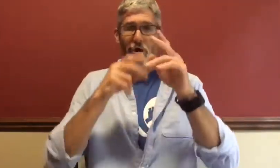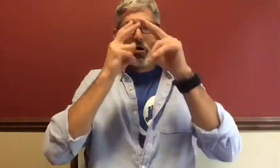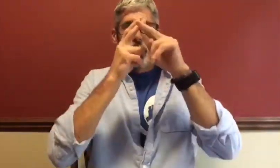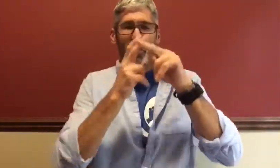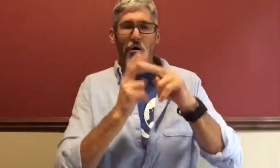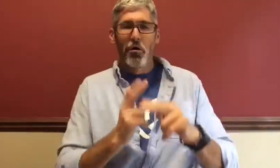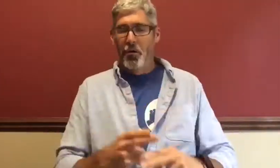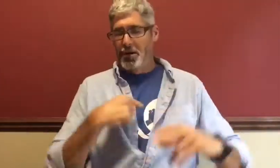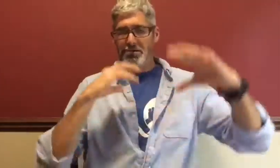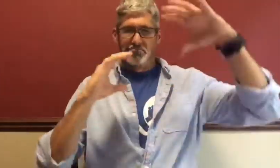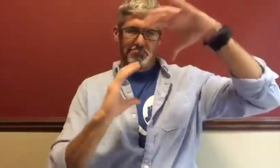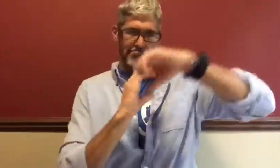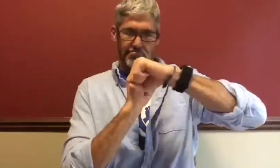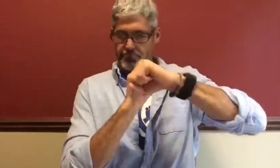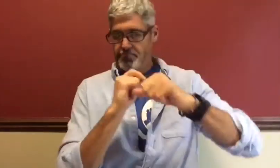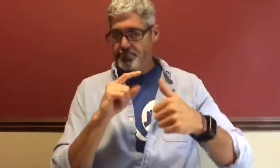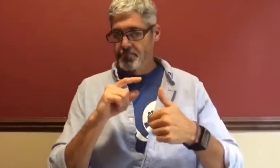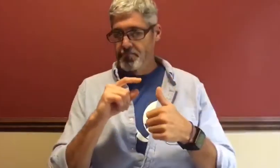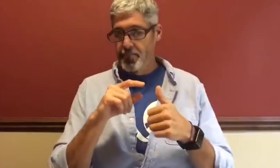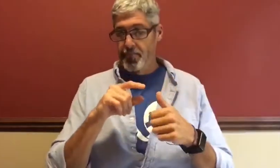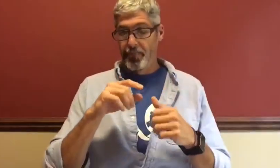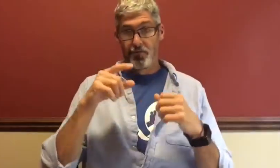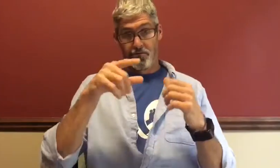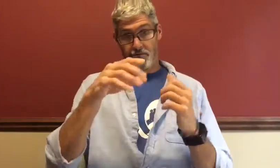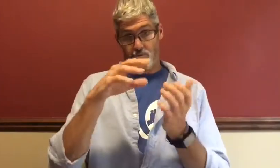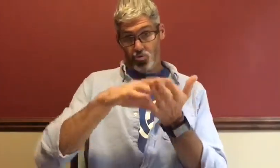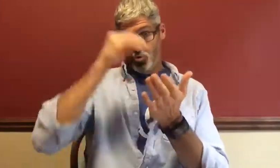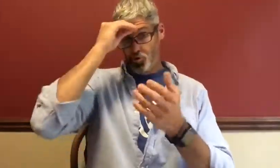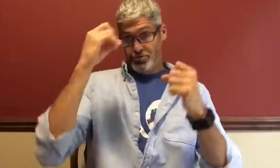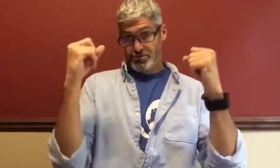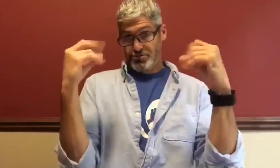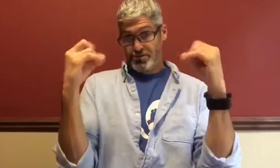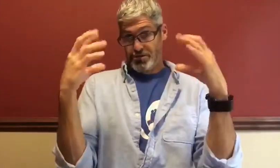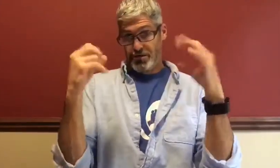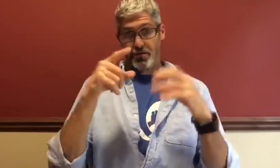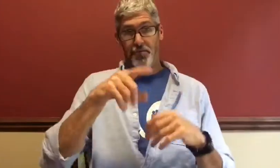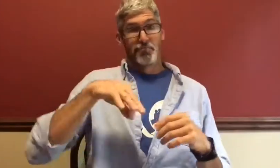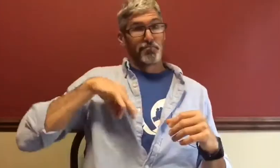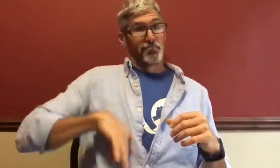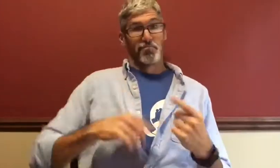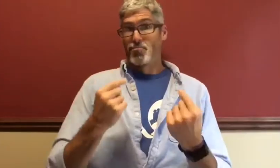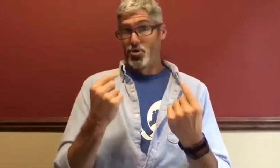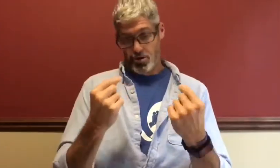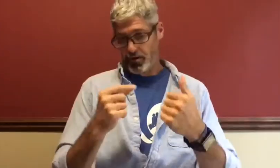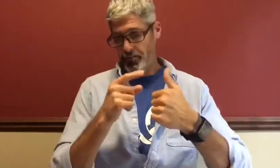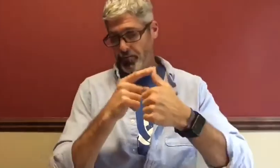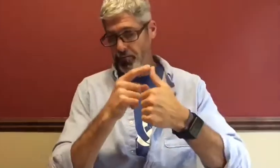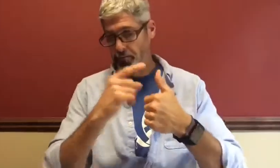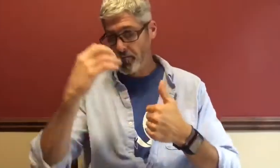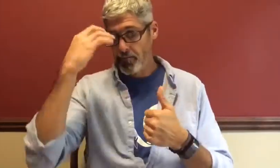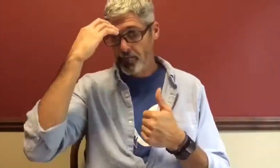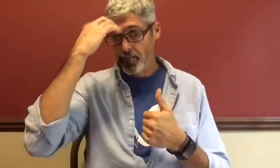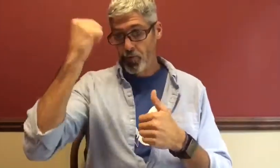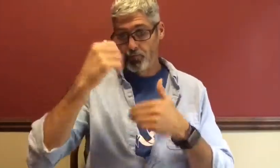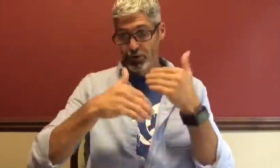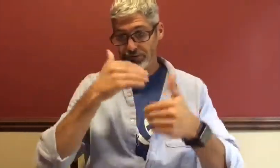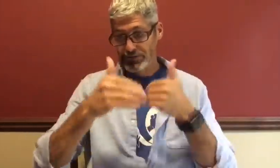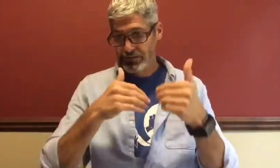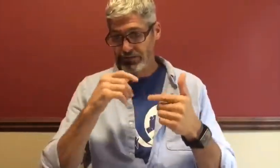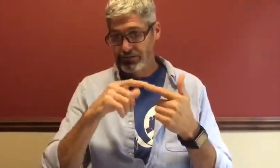I'll summarize the key points from the article. The benefits of learning sign language are one, memory processing,